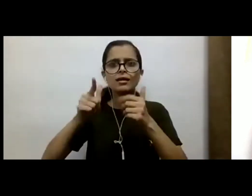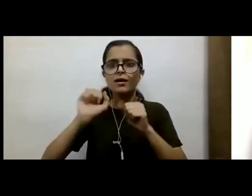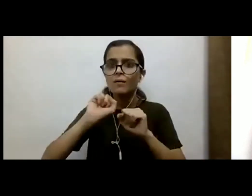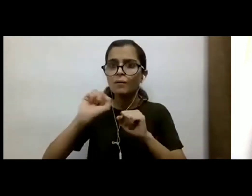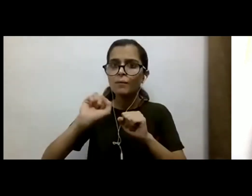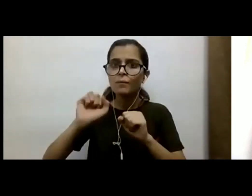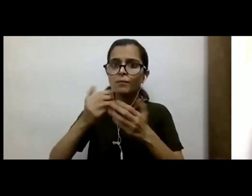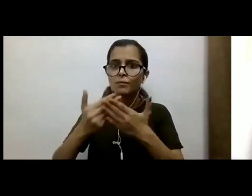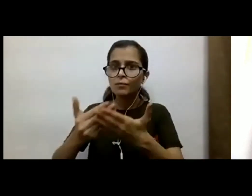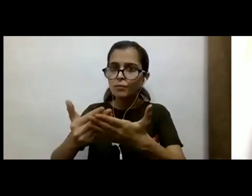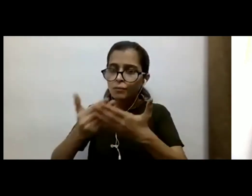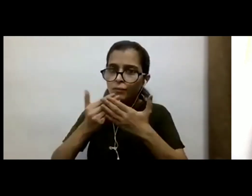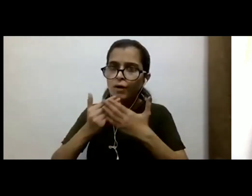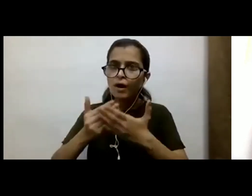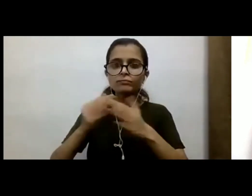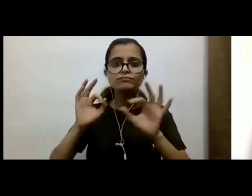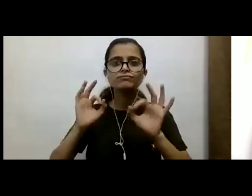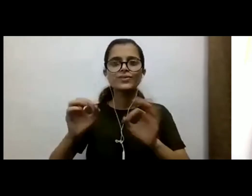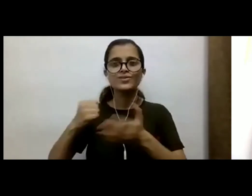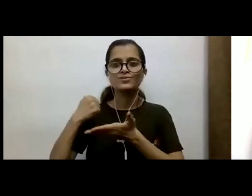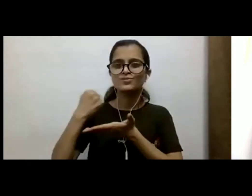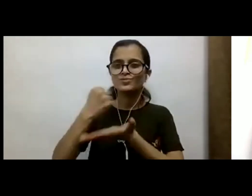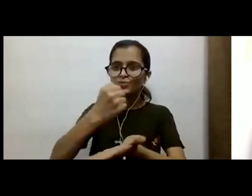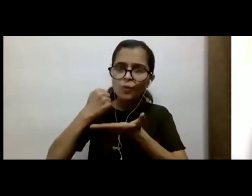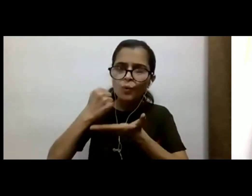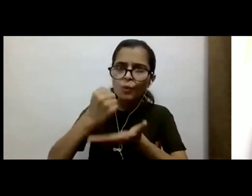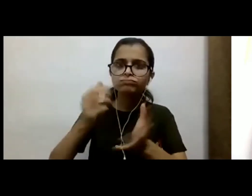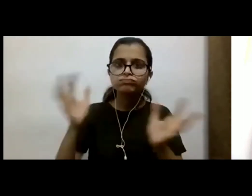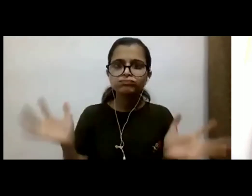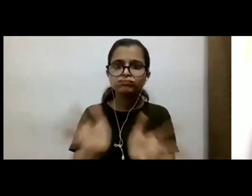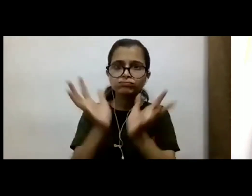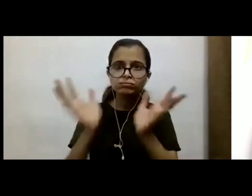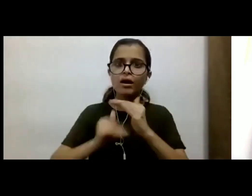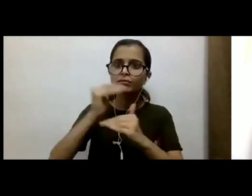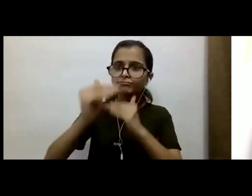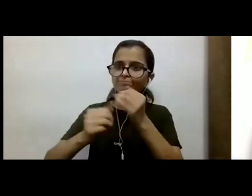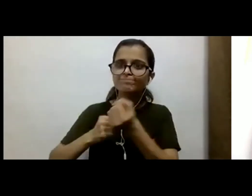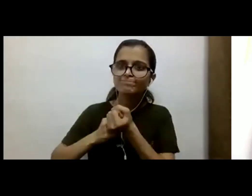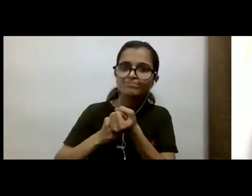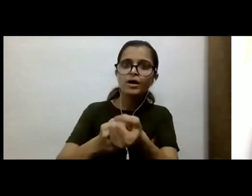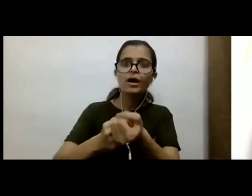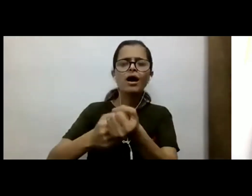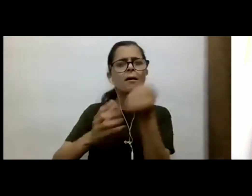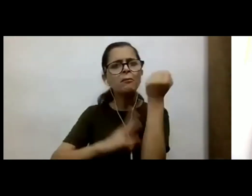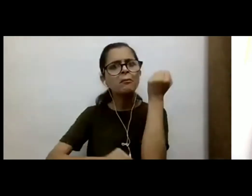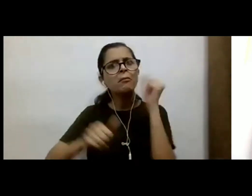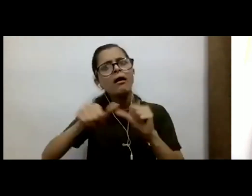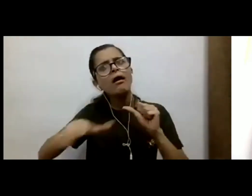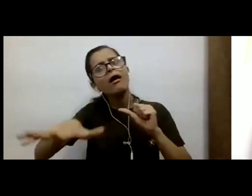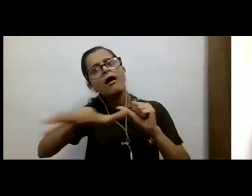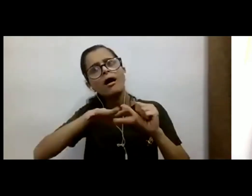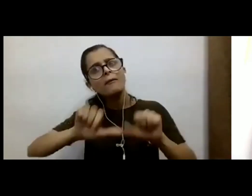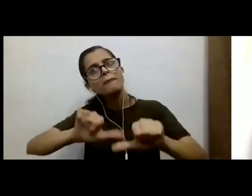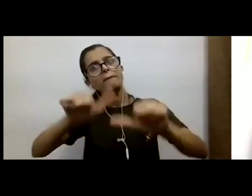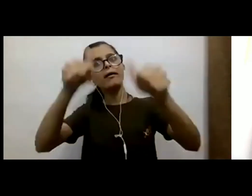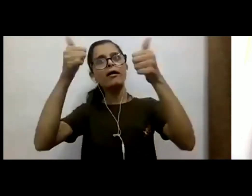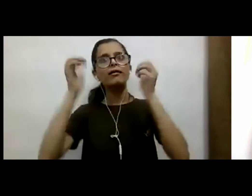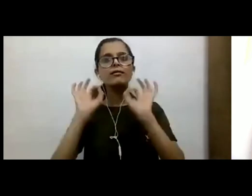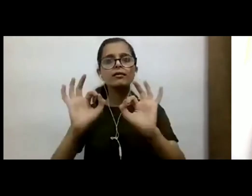Ukraine to study medicine. A scholarship scheme has supported her. She comes from a very conservative background. There are children who play